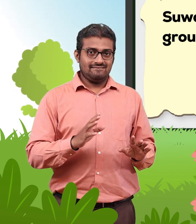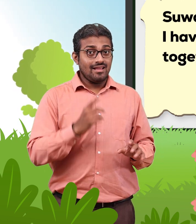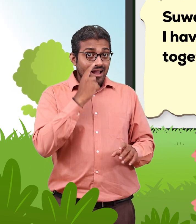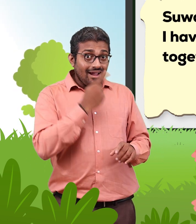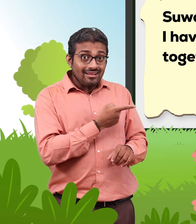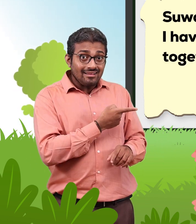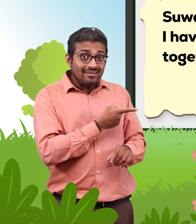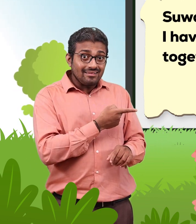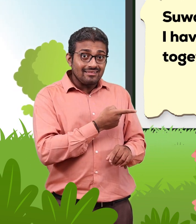Suwali